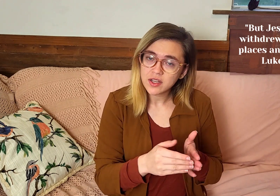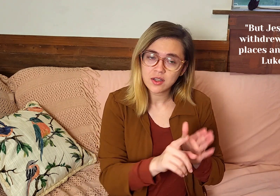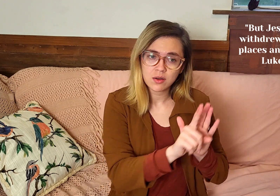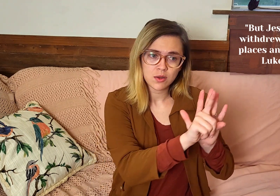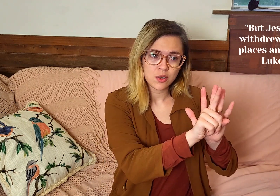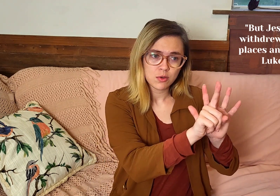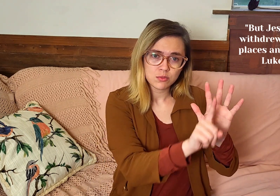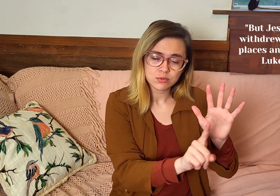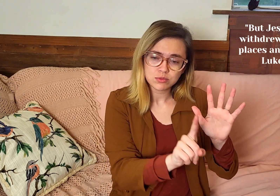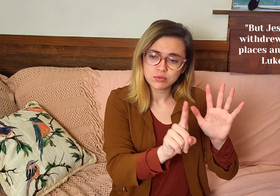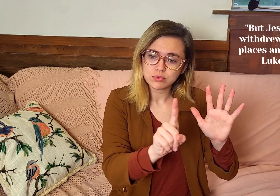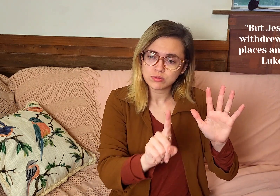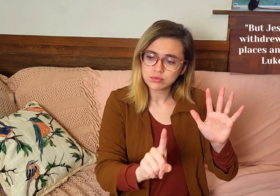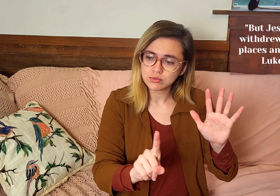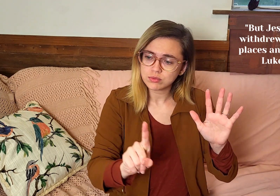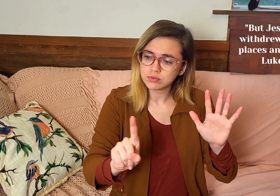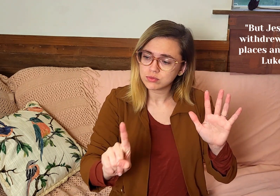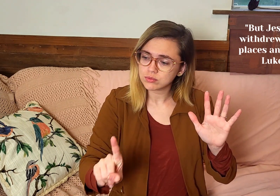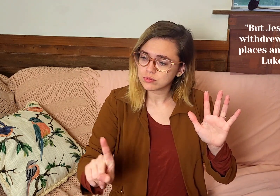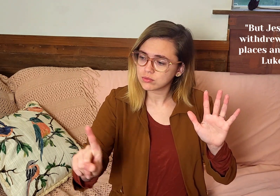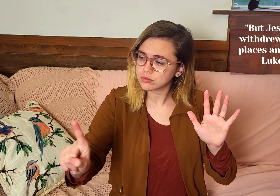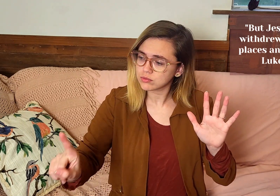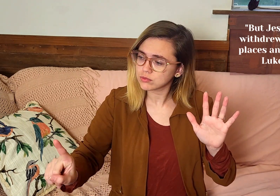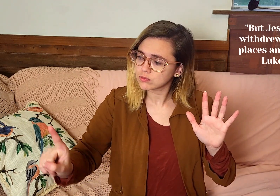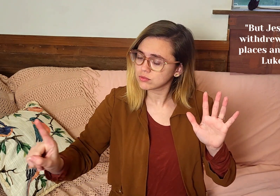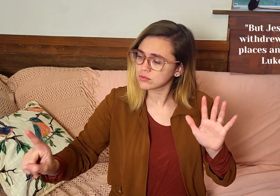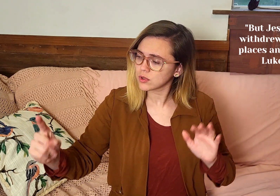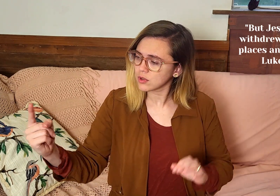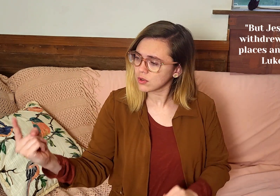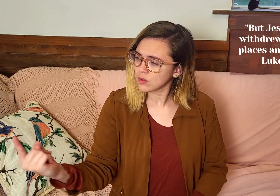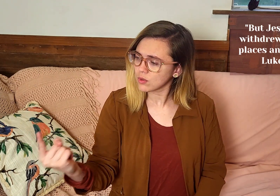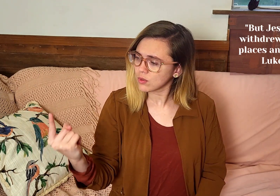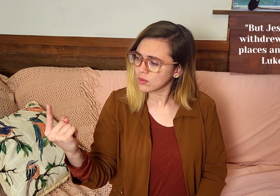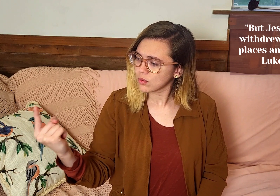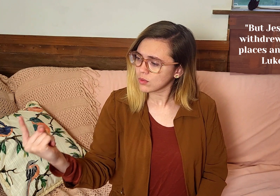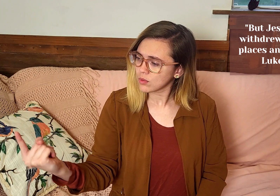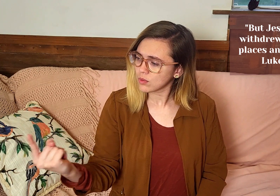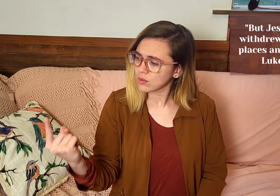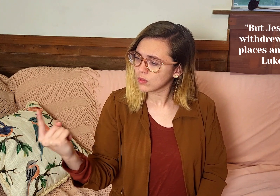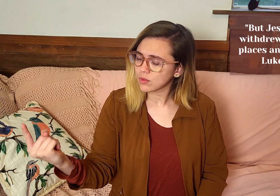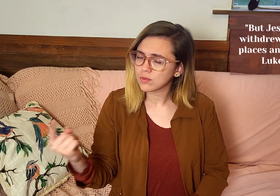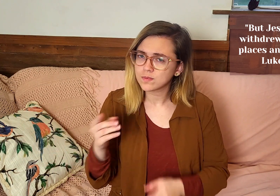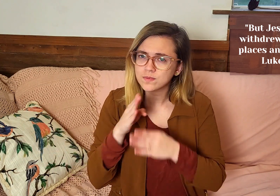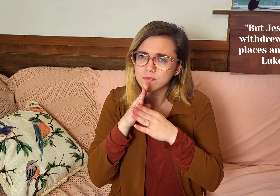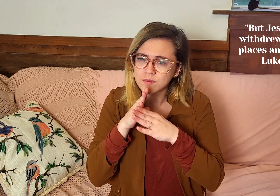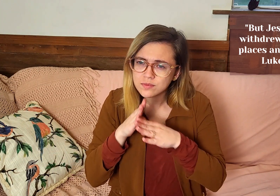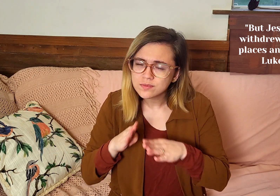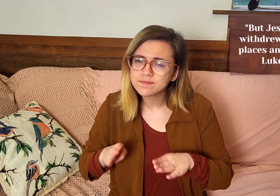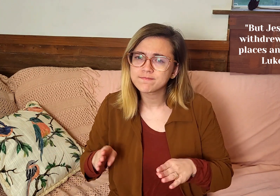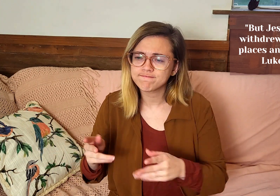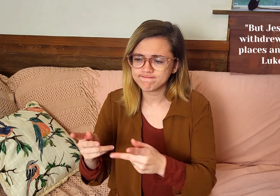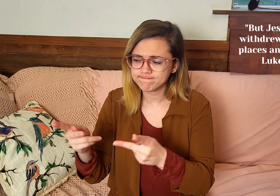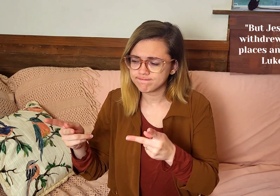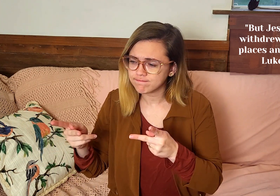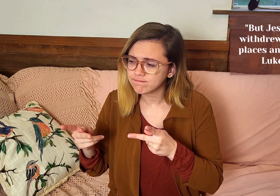But Jesus often withdrew to lonely places and